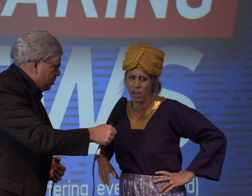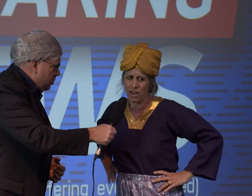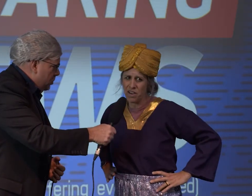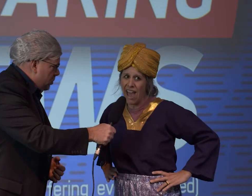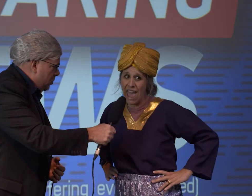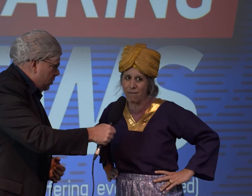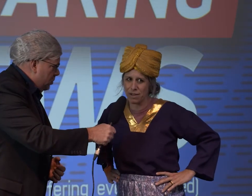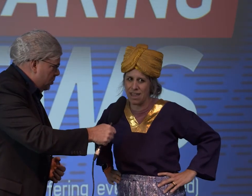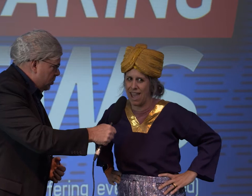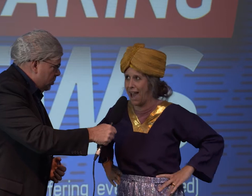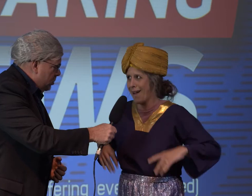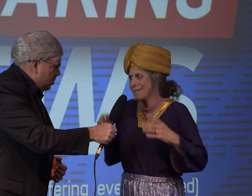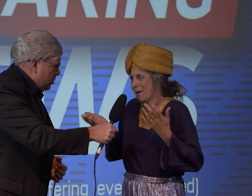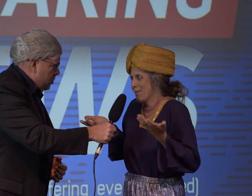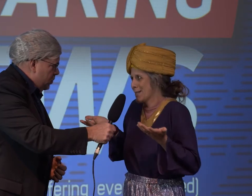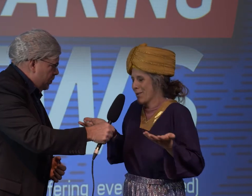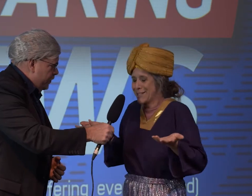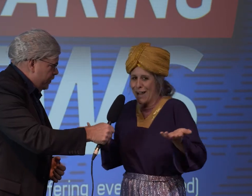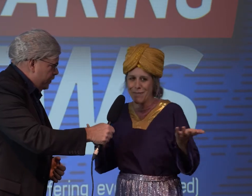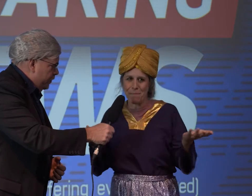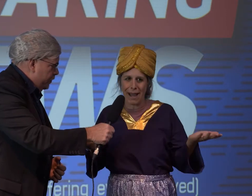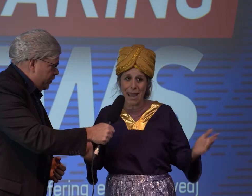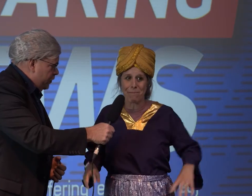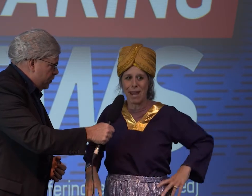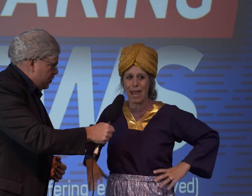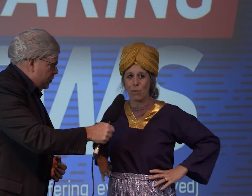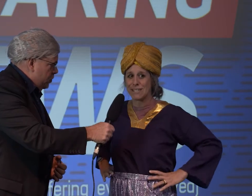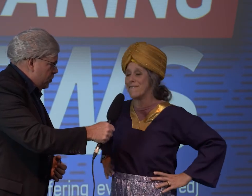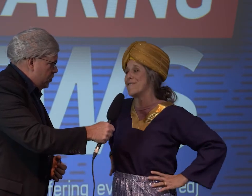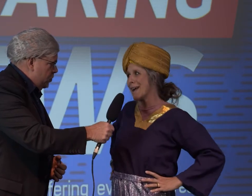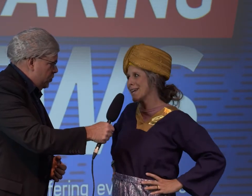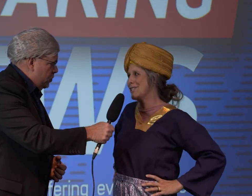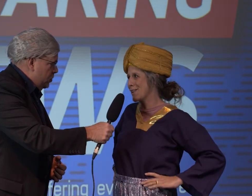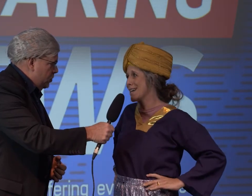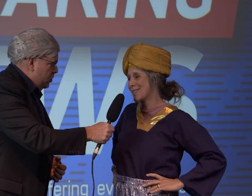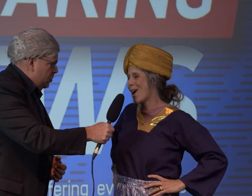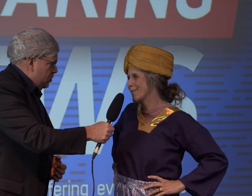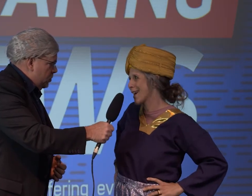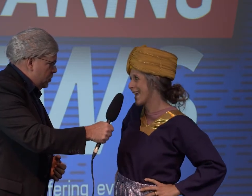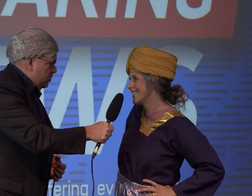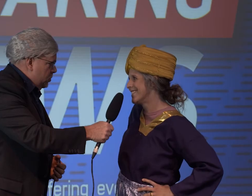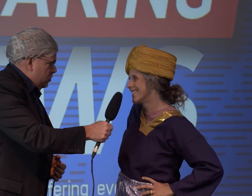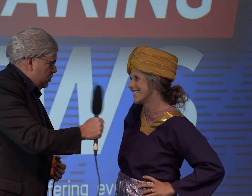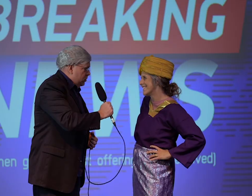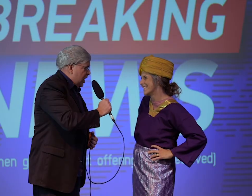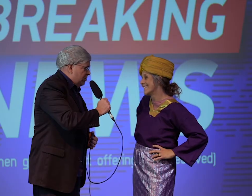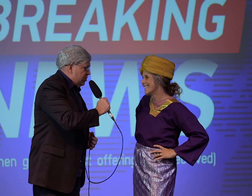no not everything I have I still have lots more stuff and money but it was a very generous offering